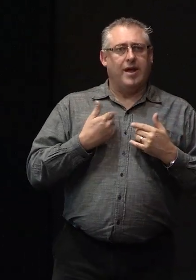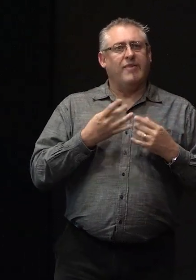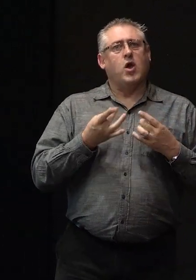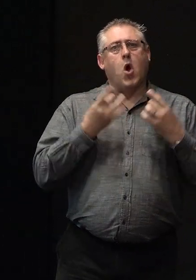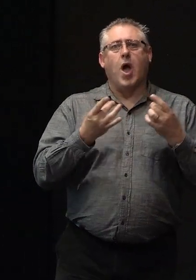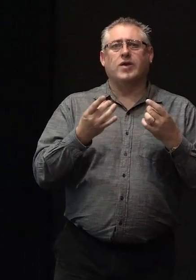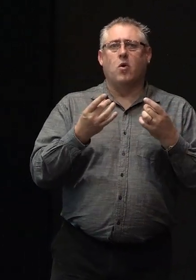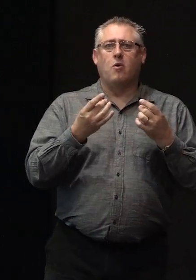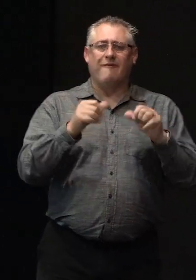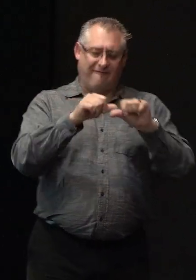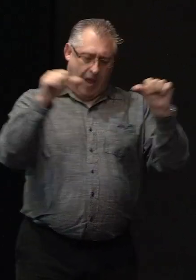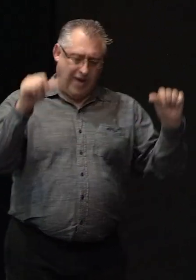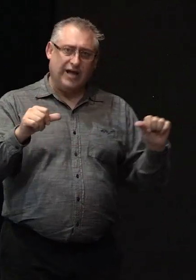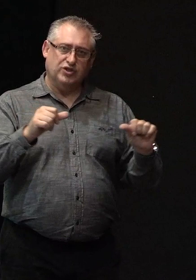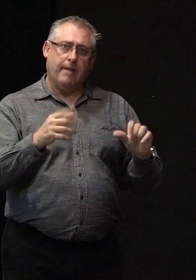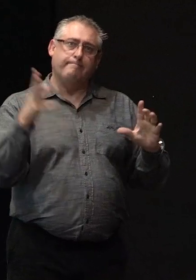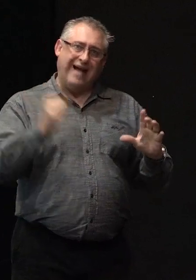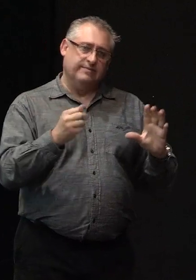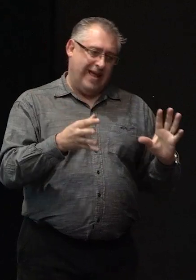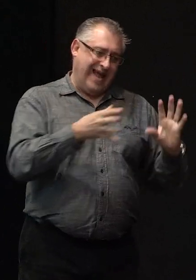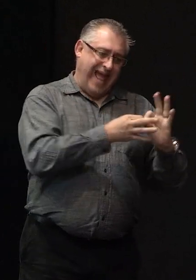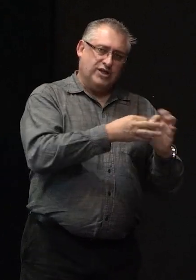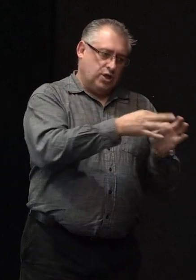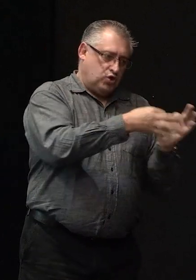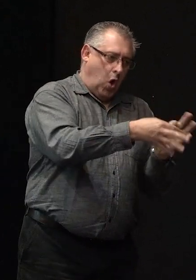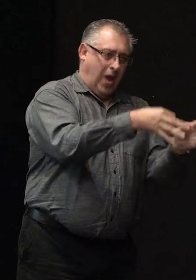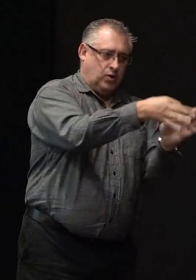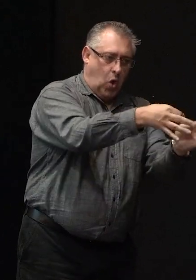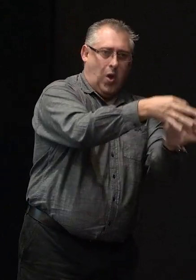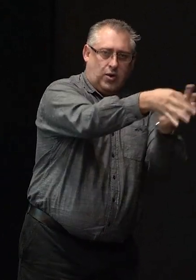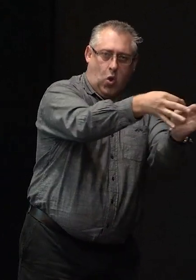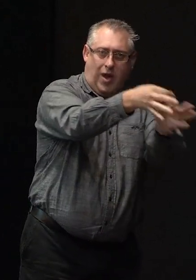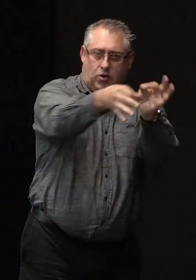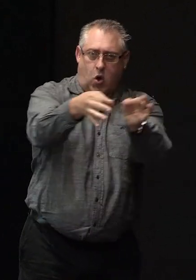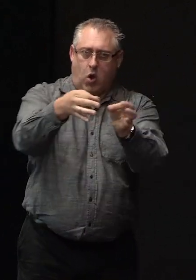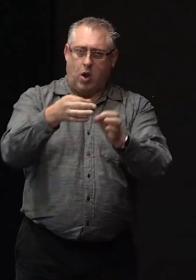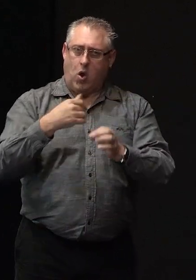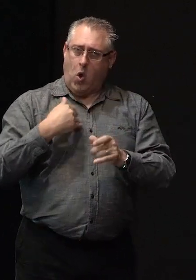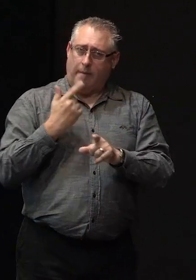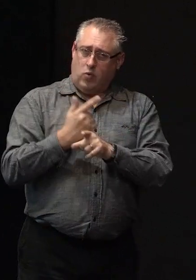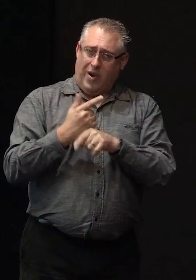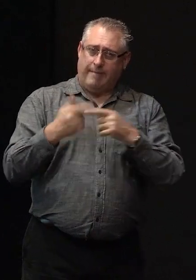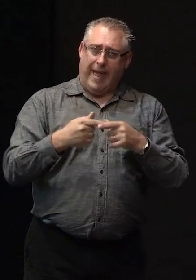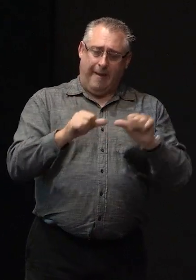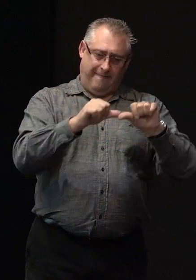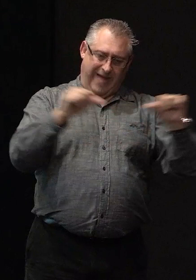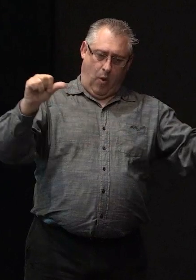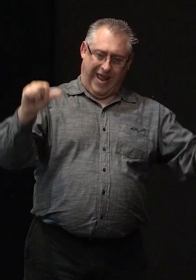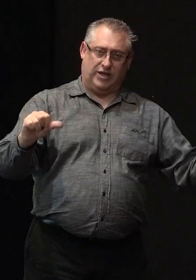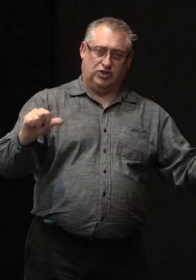that must be attached and tied in and reinforced to the existing foundation so I'm talking about a foundation that has to be